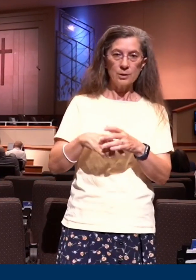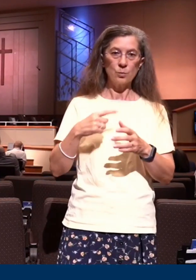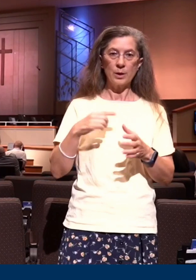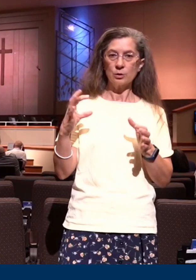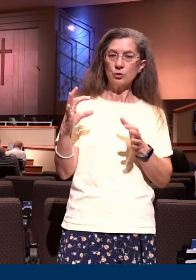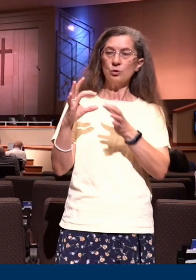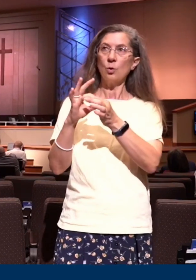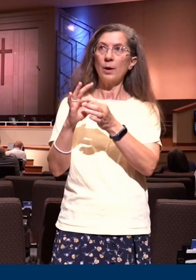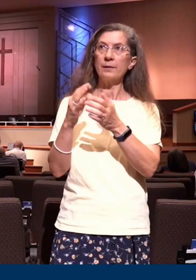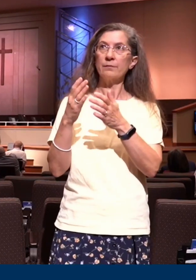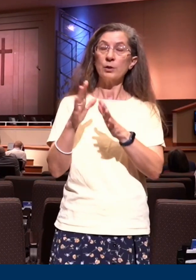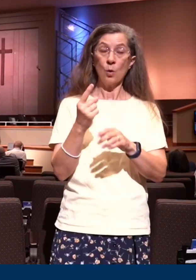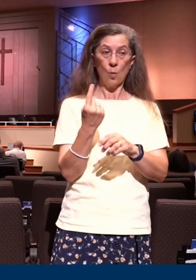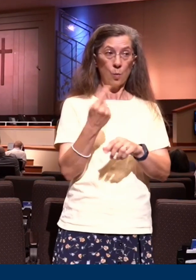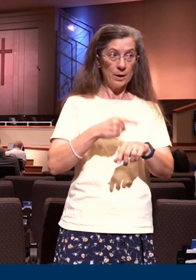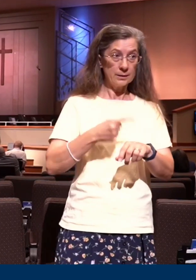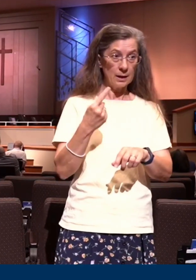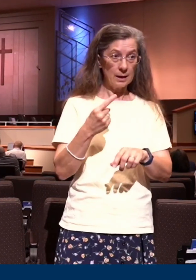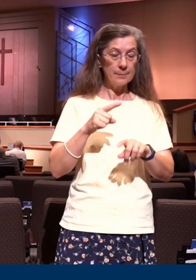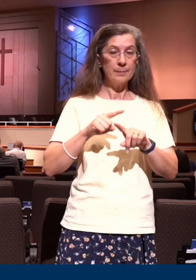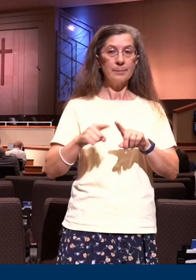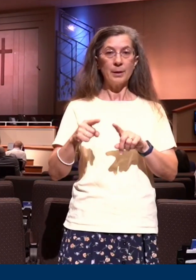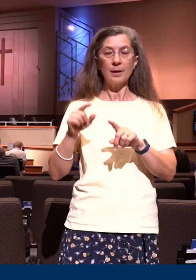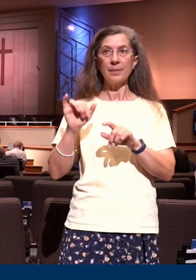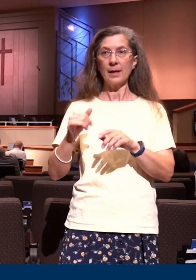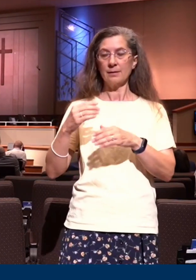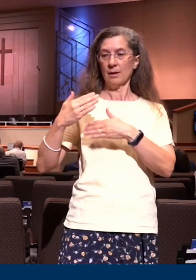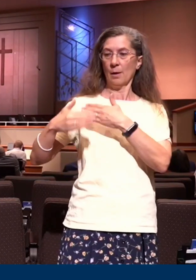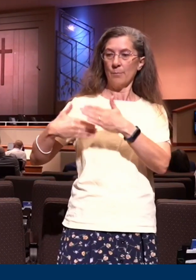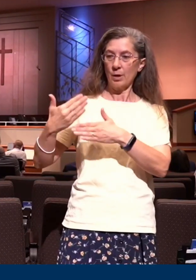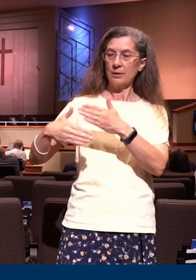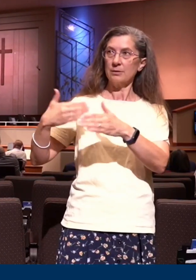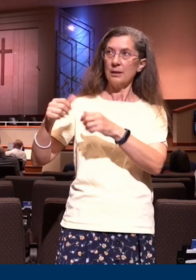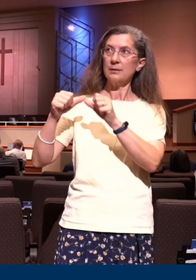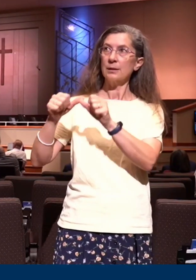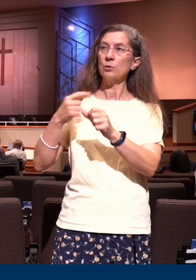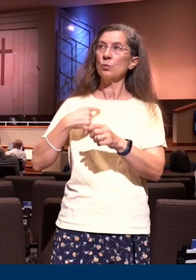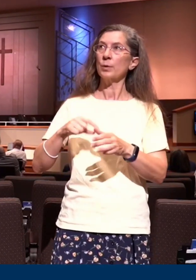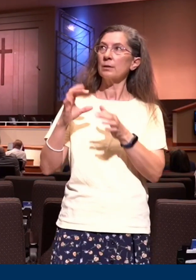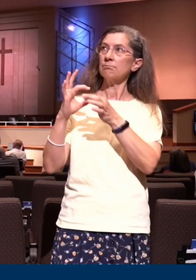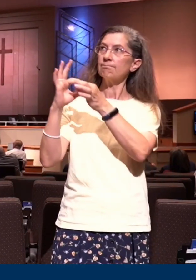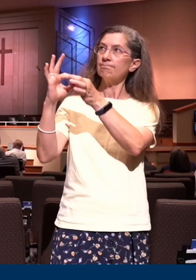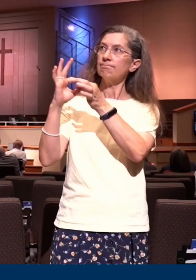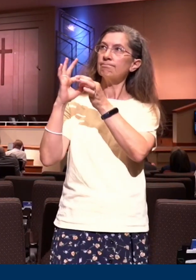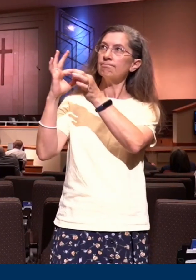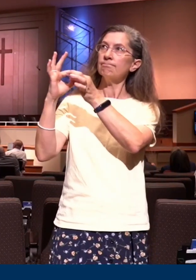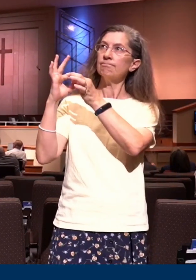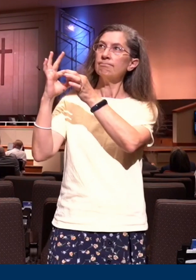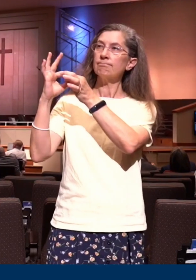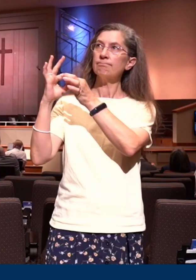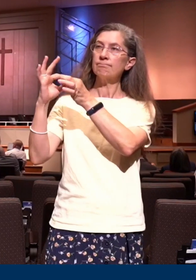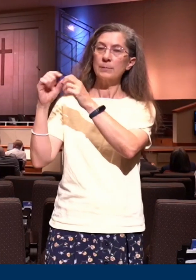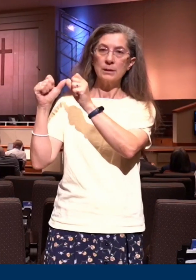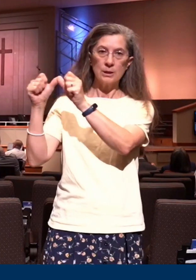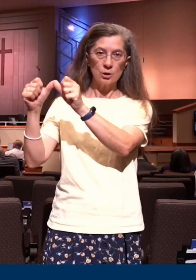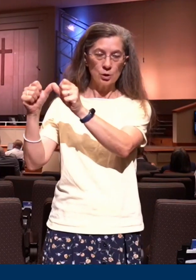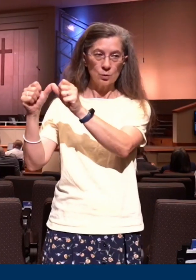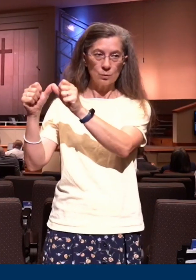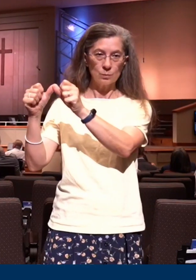process is ongoing. We are still in Christ. We have been planted with Christ. Now,